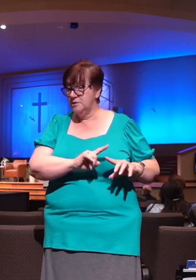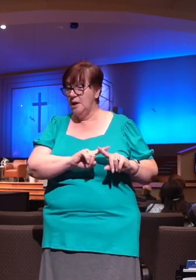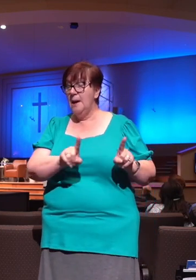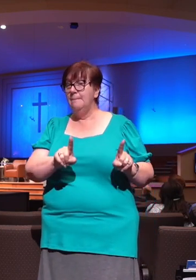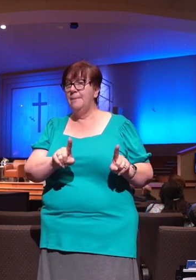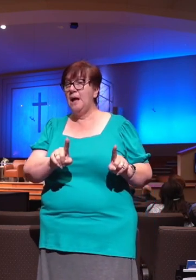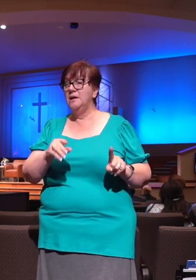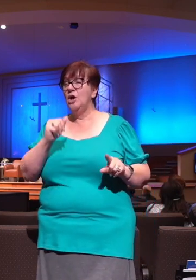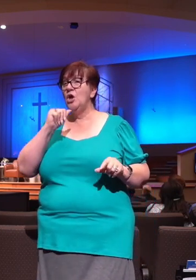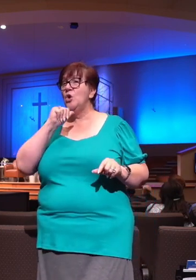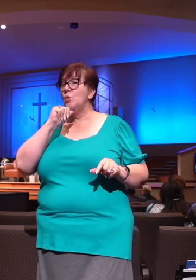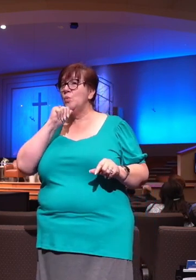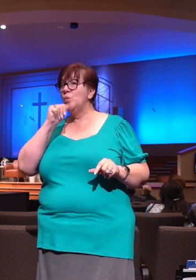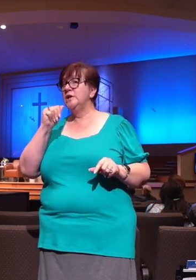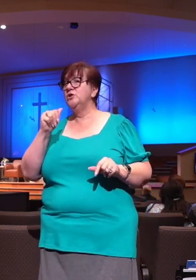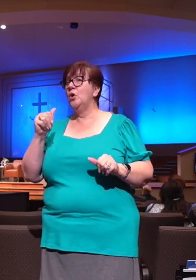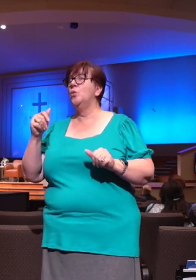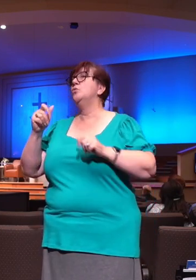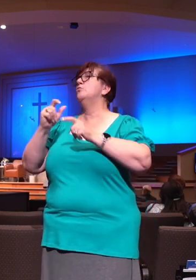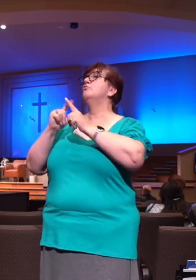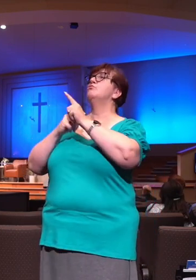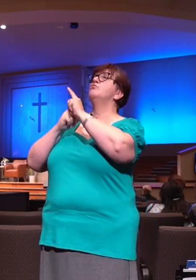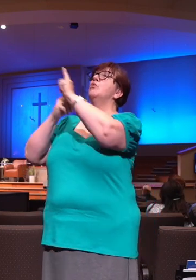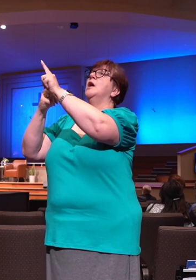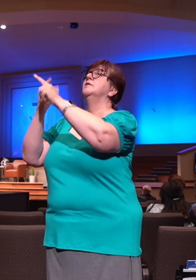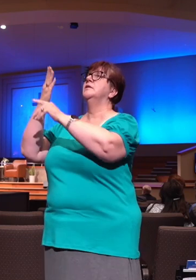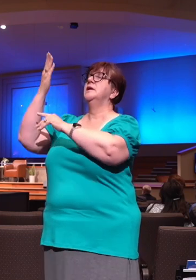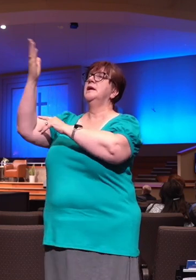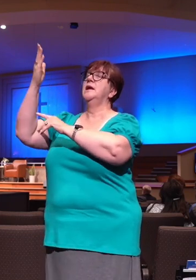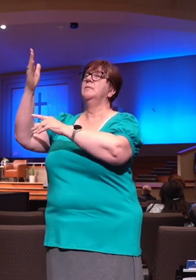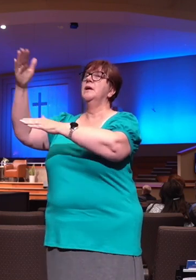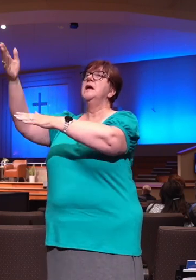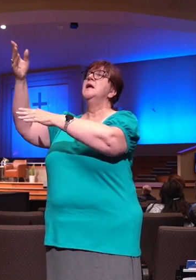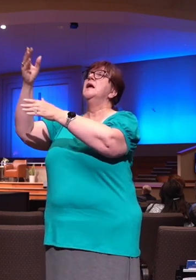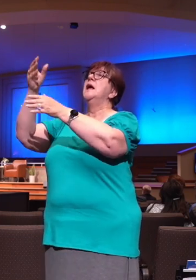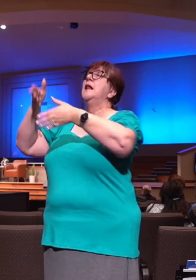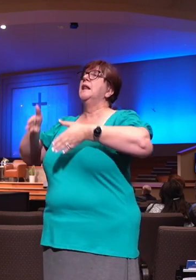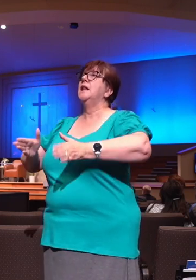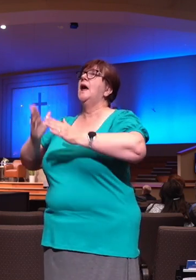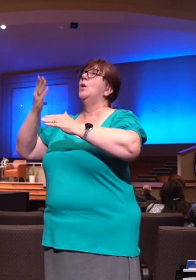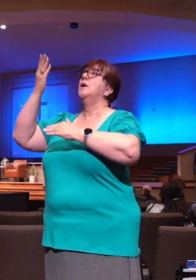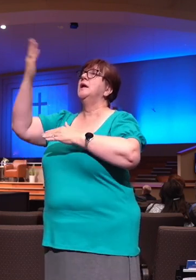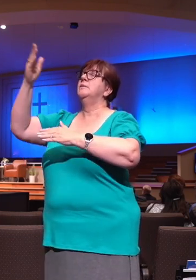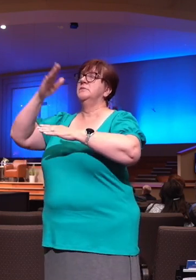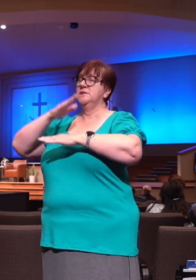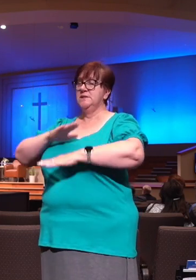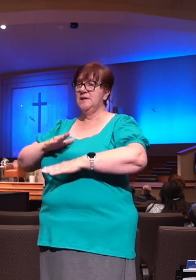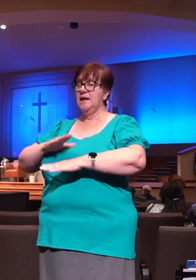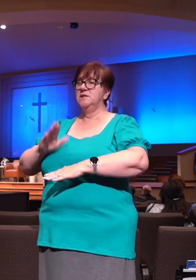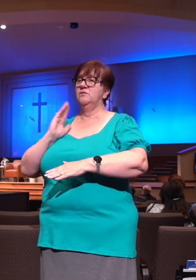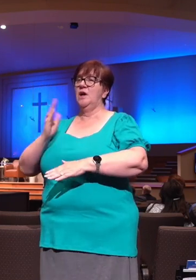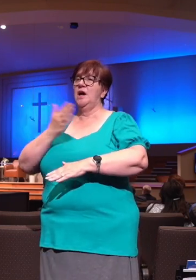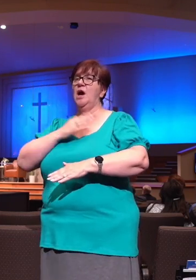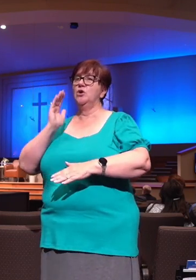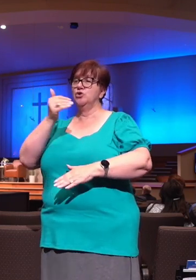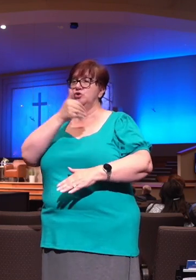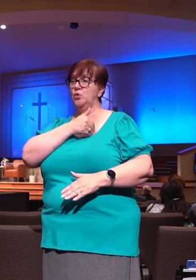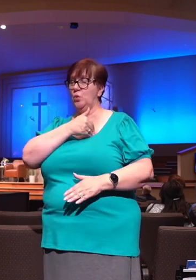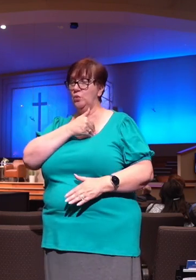don't do correctly is run to him and let him be our provision and our portion. I think this is really important with young adults